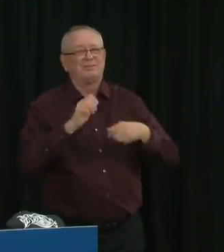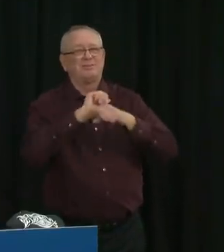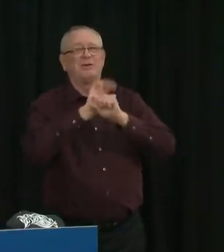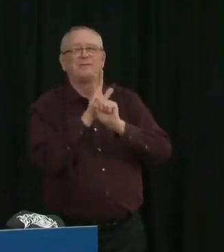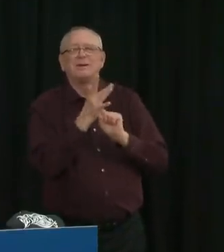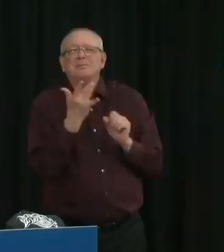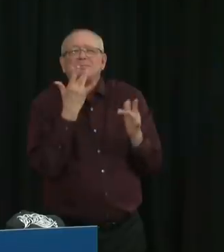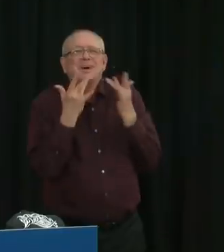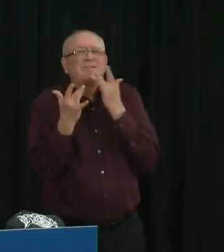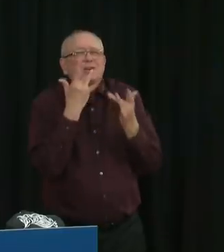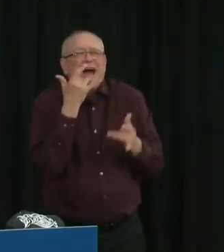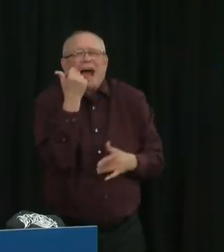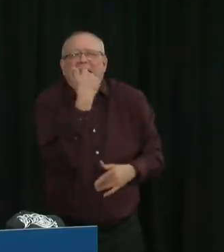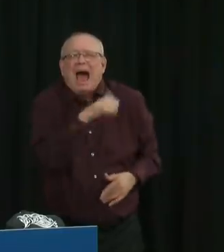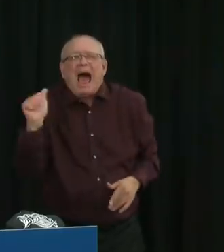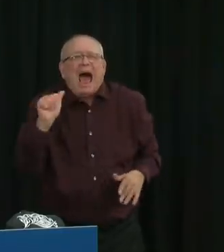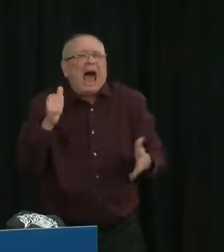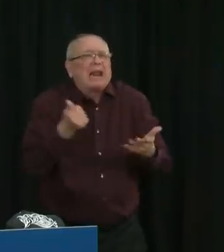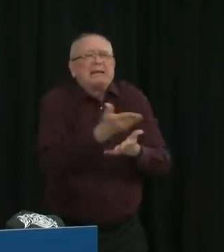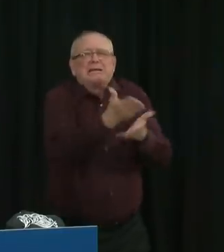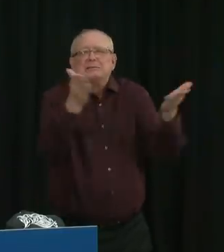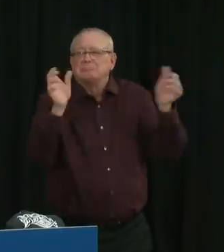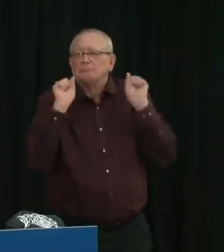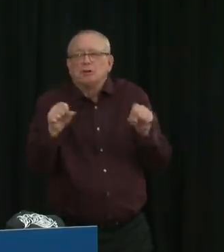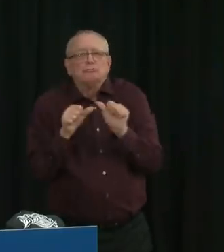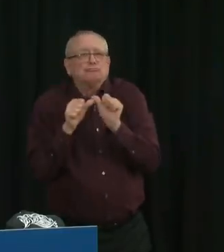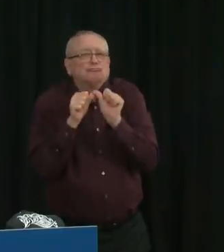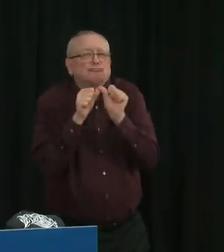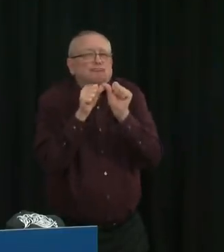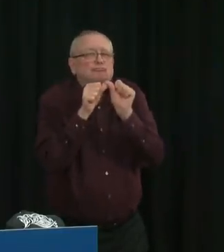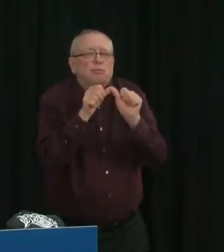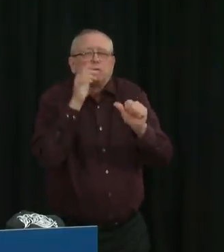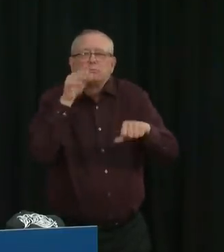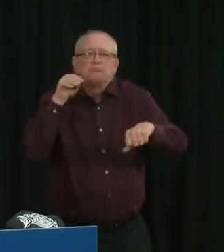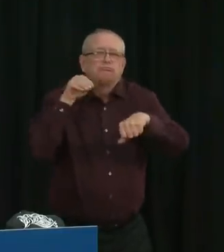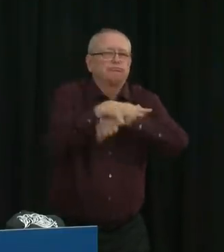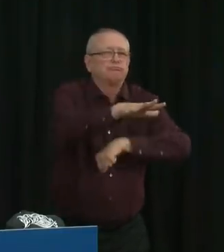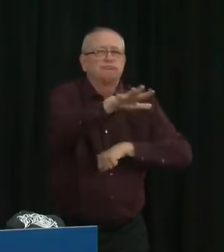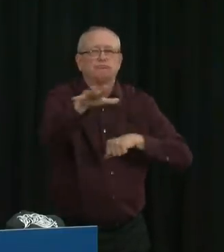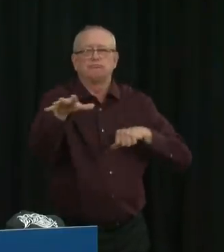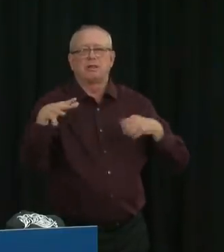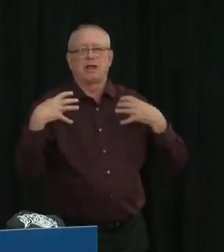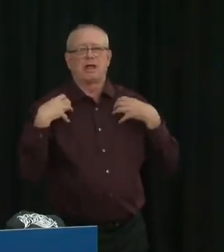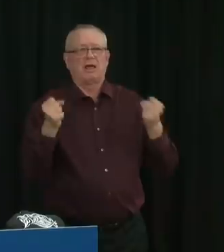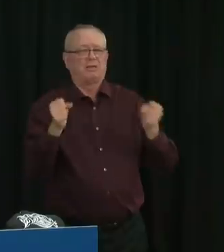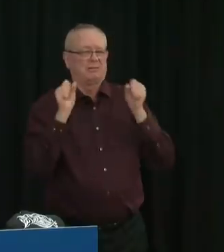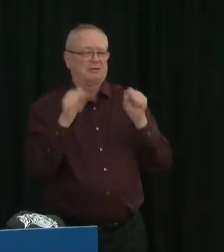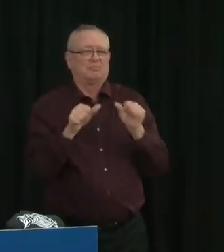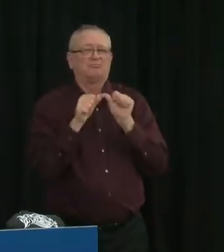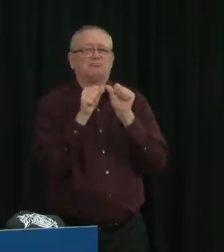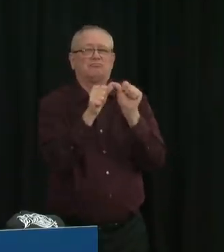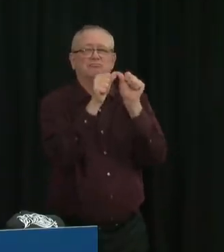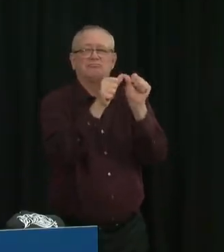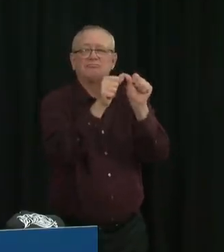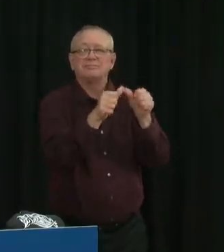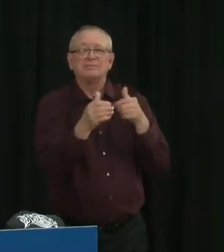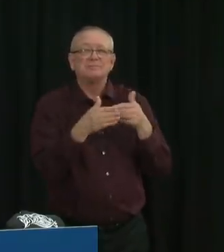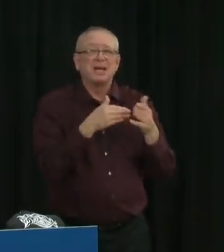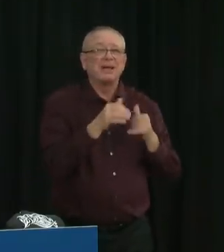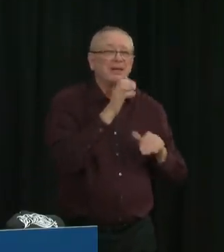-term and potentially devastating impacts on people's health. No one of any age can take COVID-19 lightly.